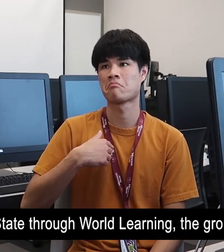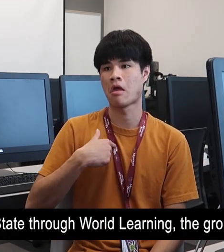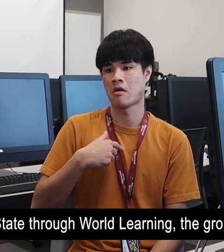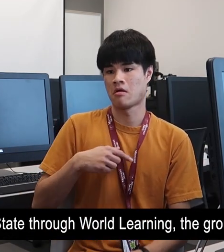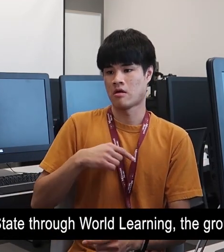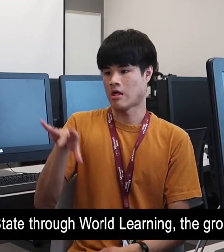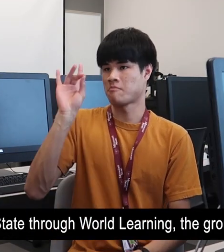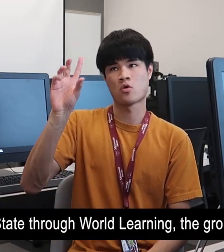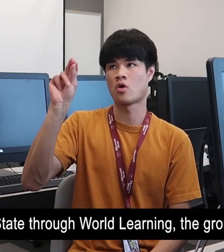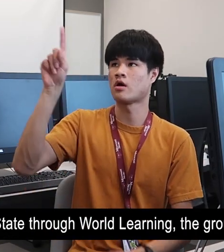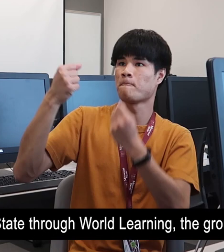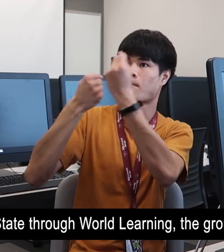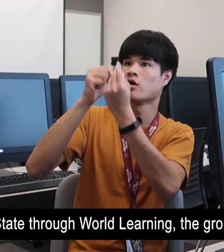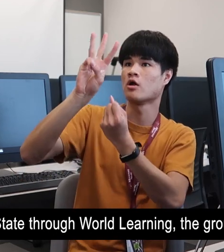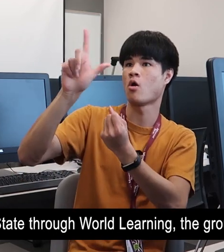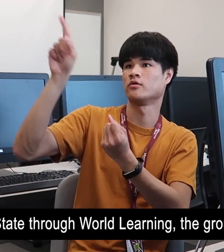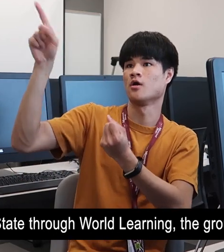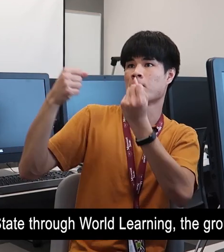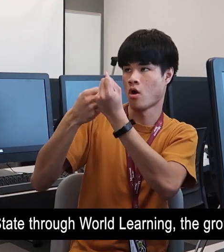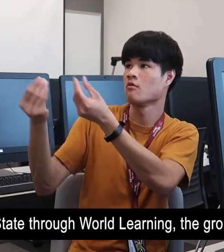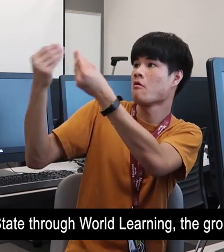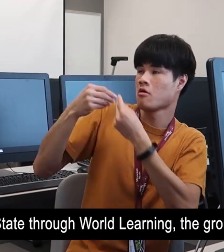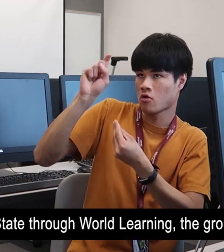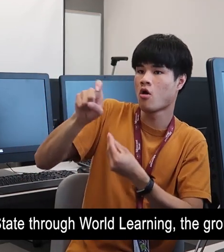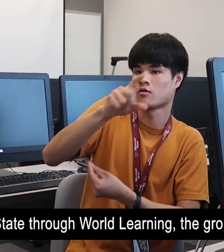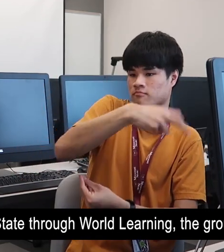I'm at Missouri State through World Learning, the group that sponsors me.